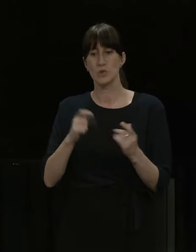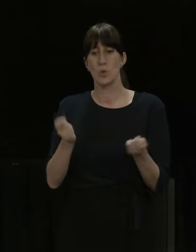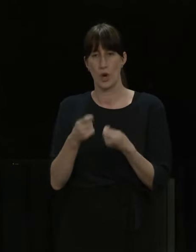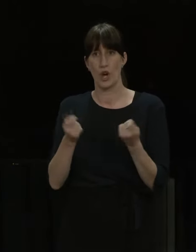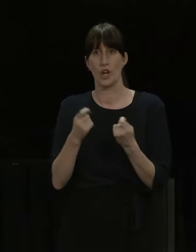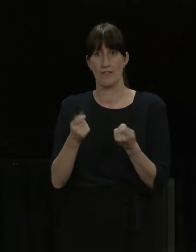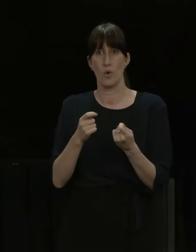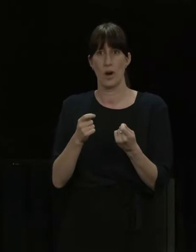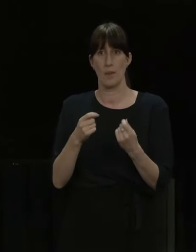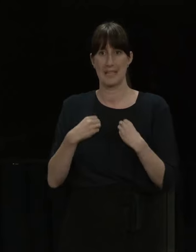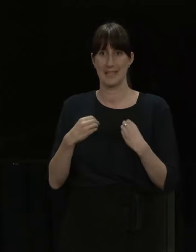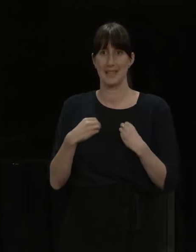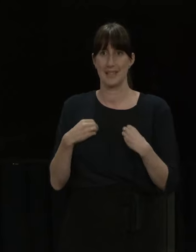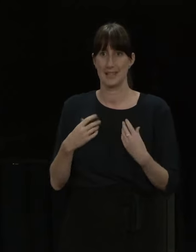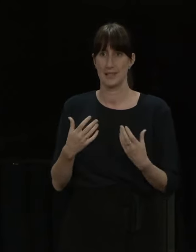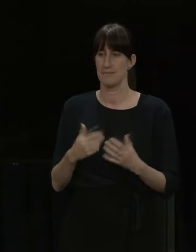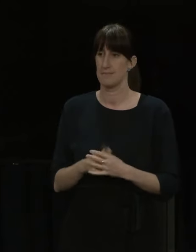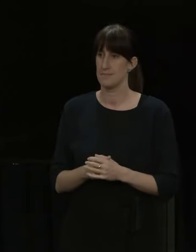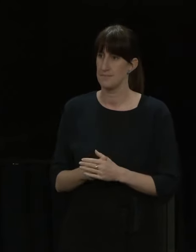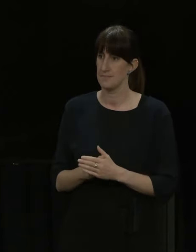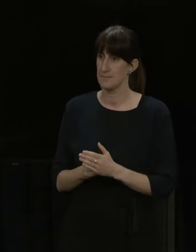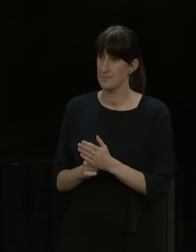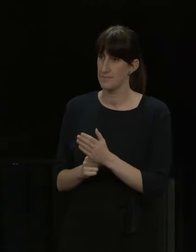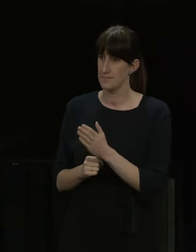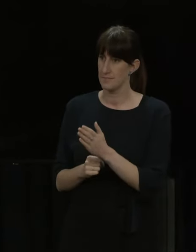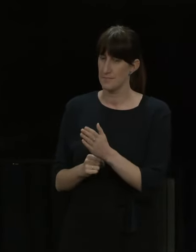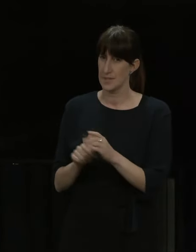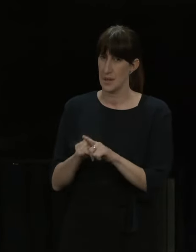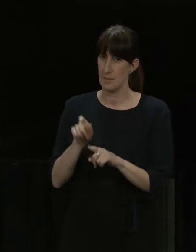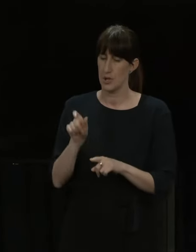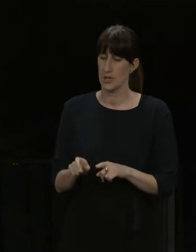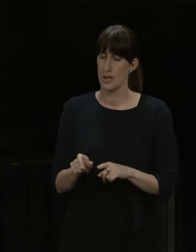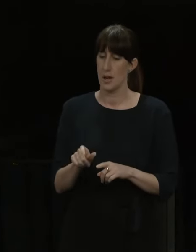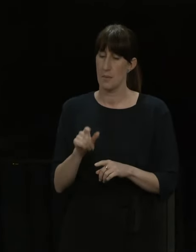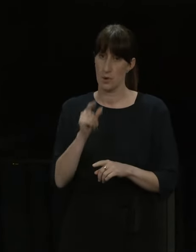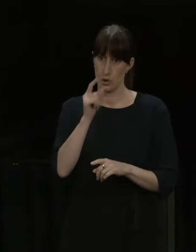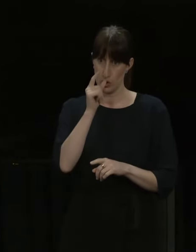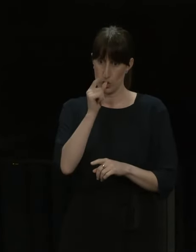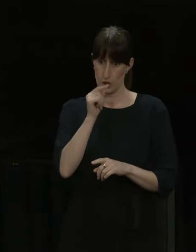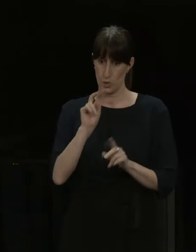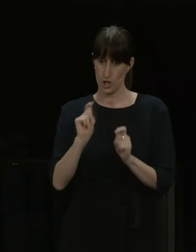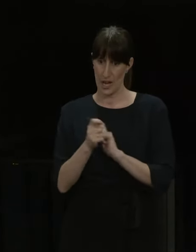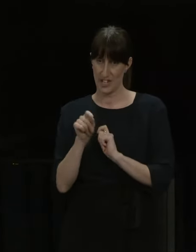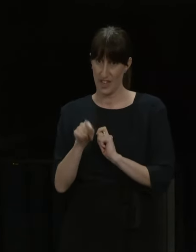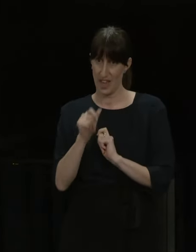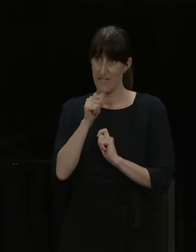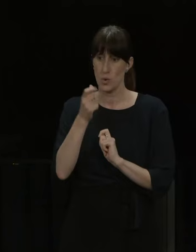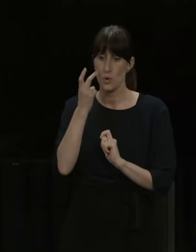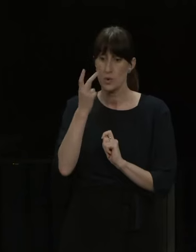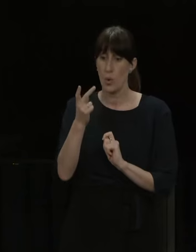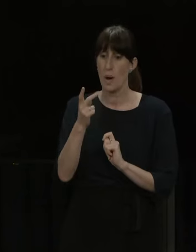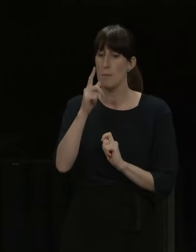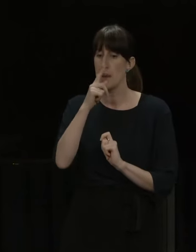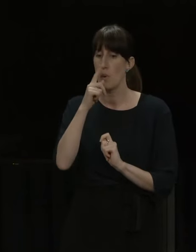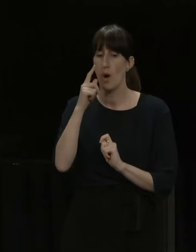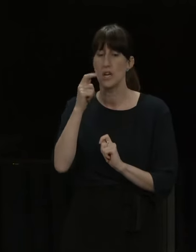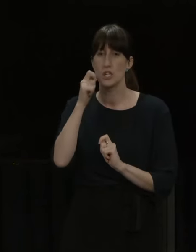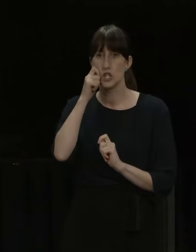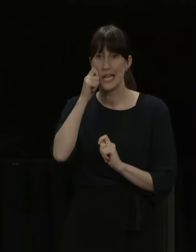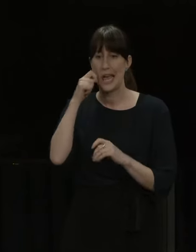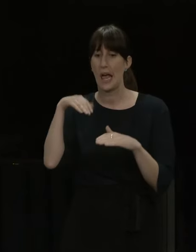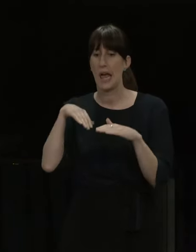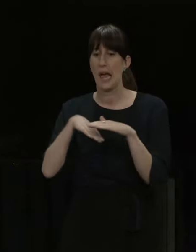You know, what sort of changes could you make to that if you saw evidence that people are getting in, unvaccinated people are